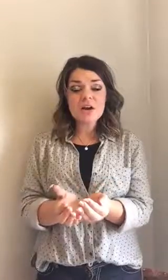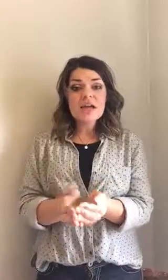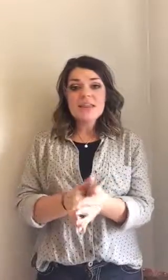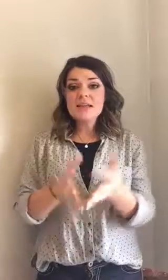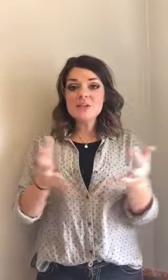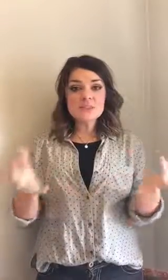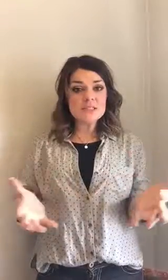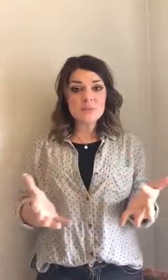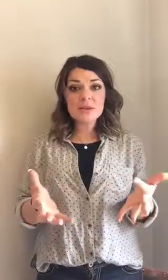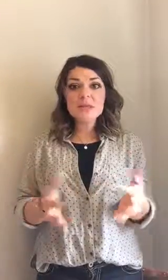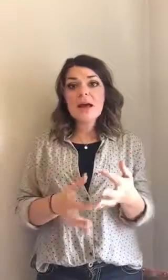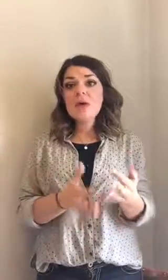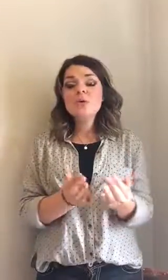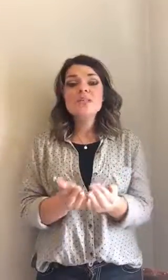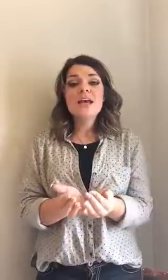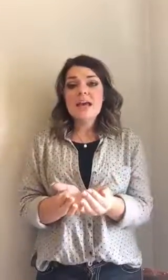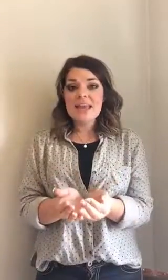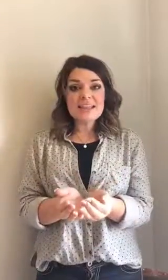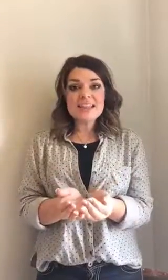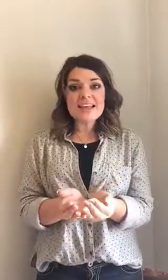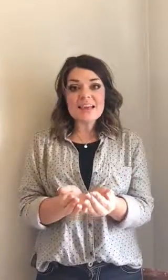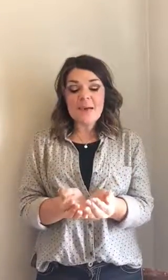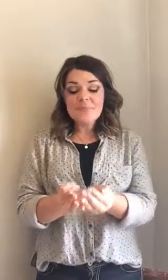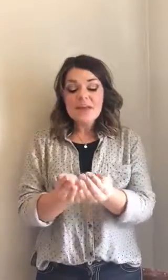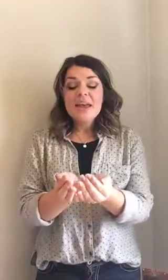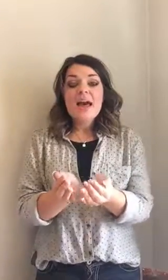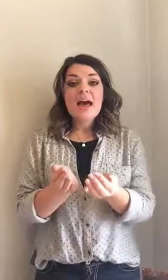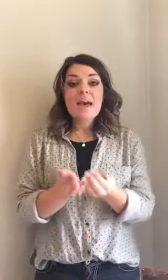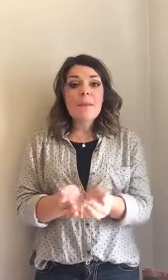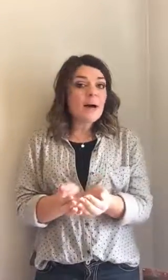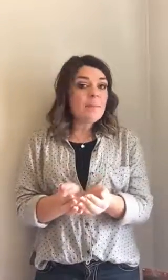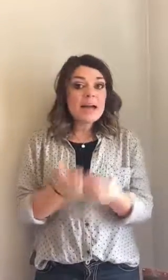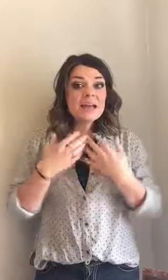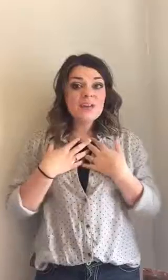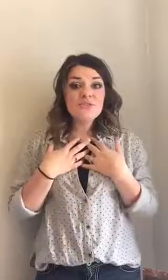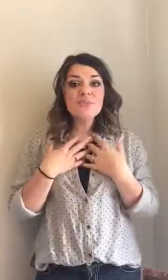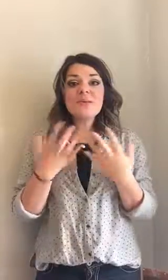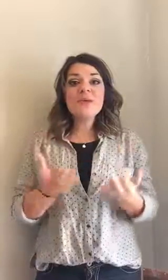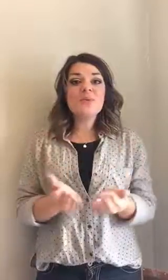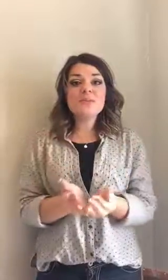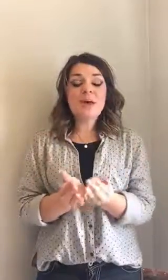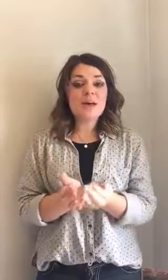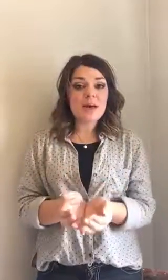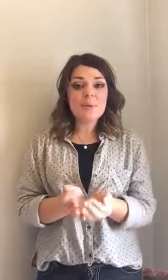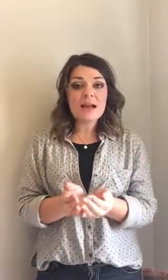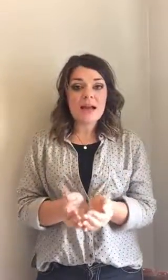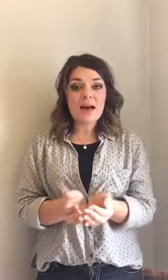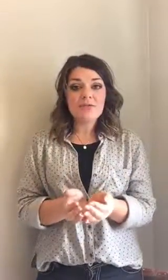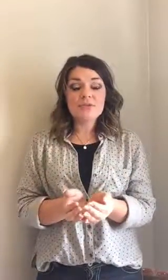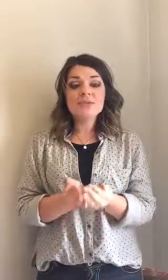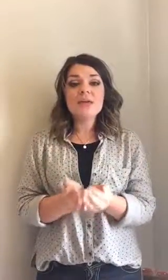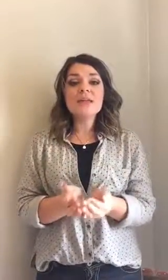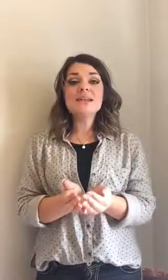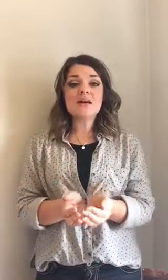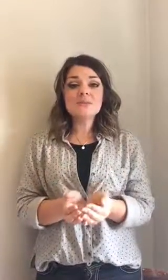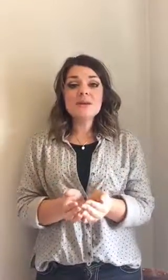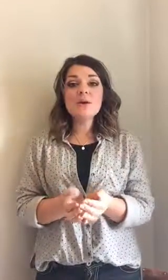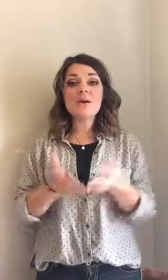things were spilling out anything like that. Mine for me was about a cup and a half. So that tells me when